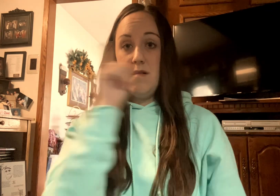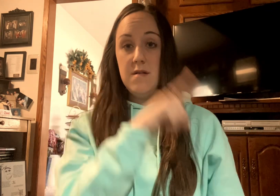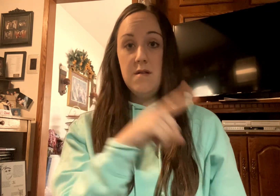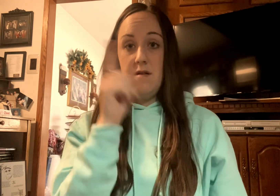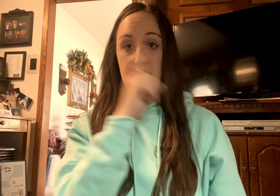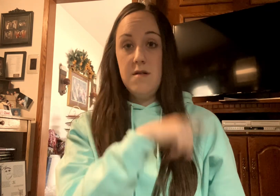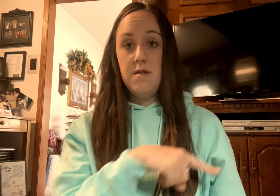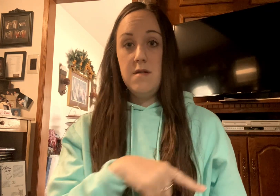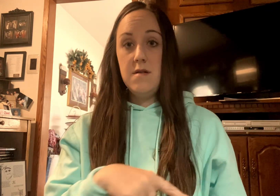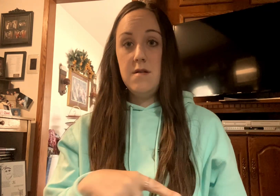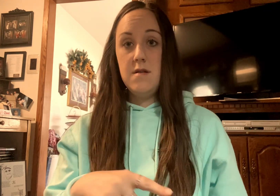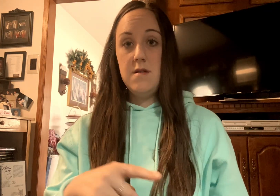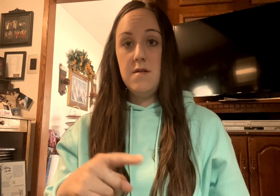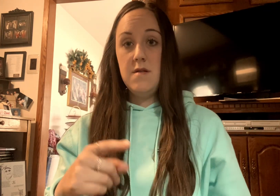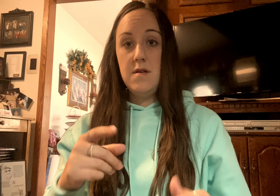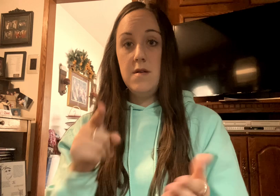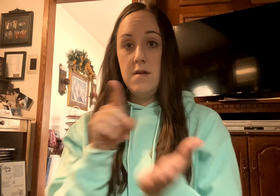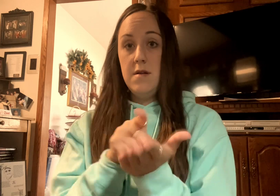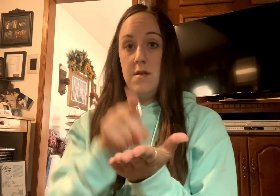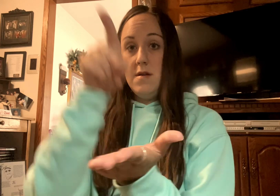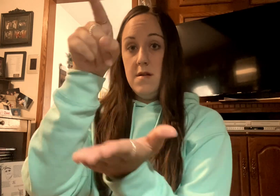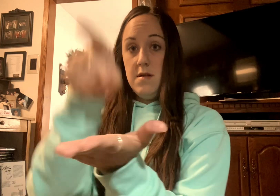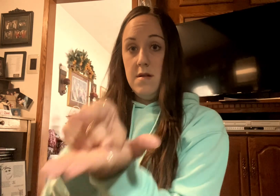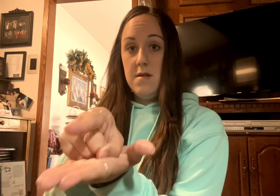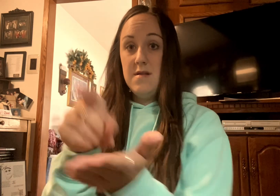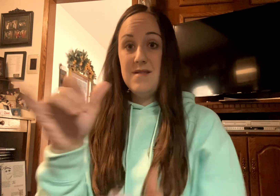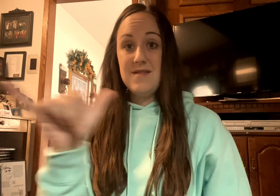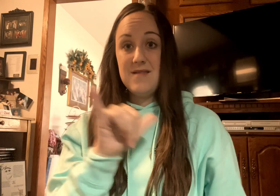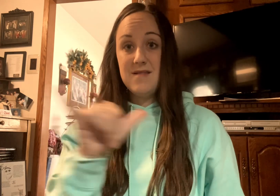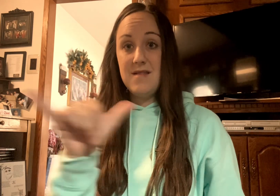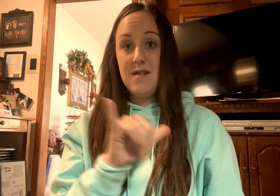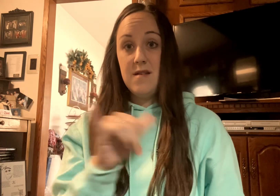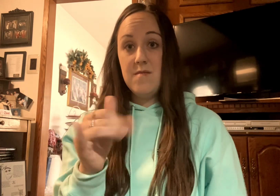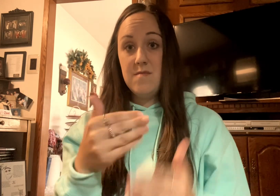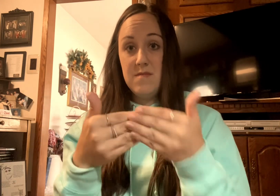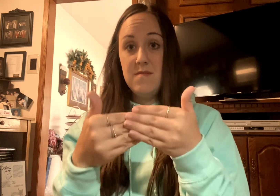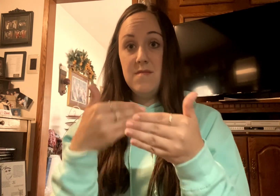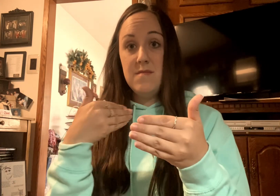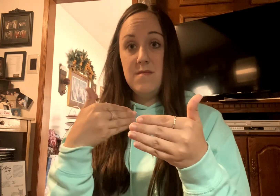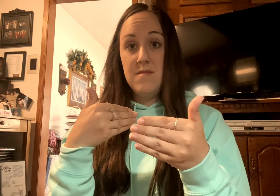That we fell in love and it's the same as it was at the start